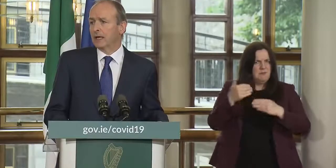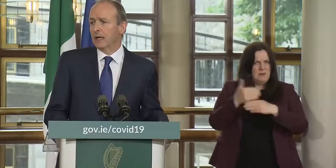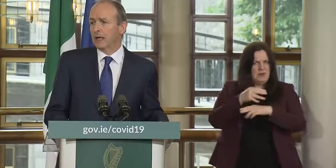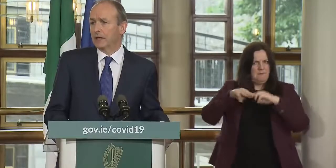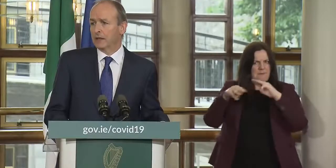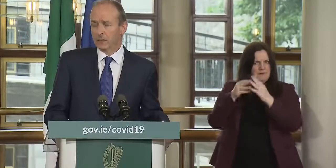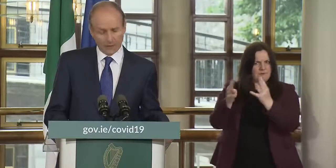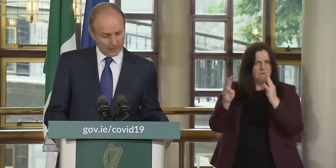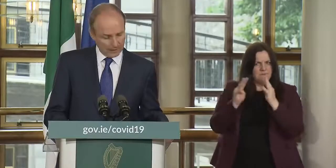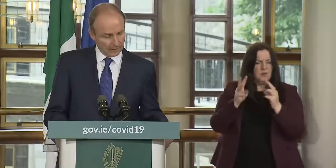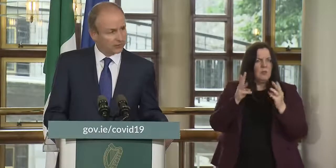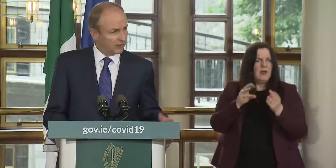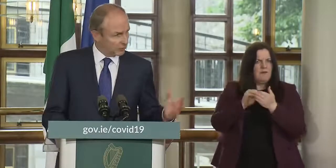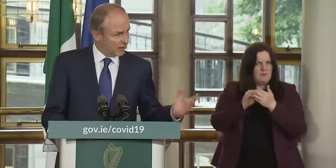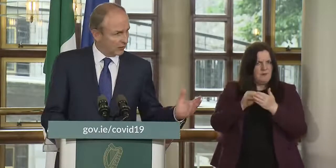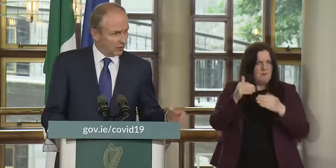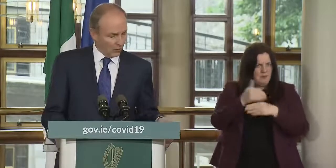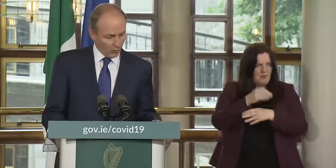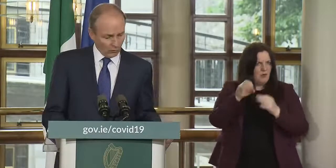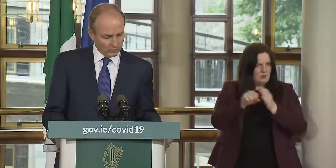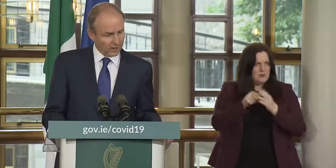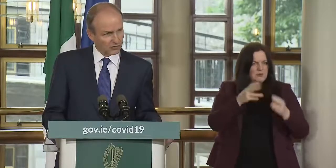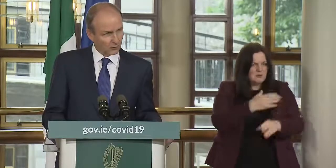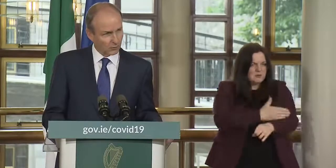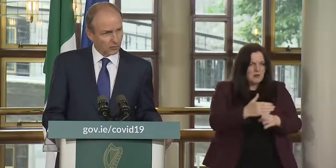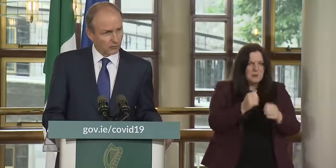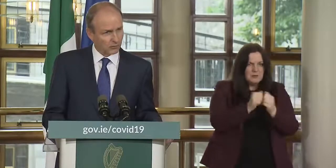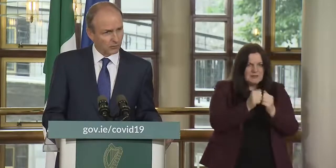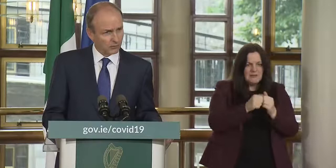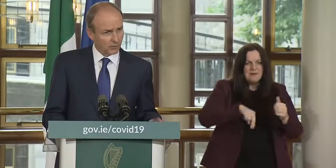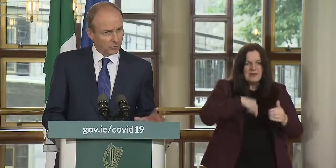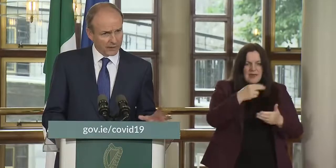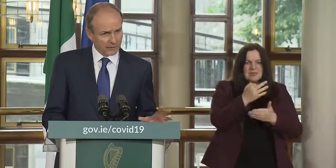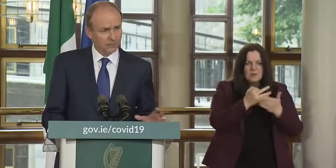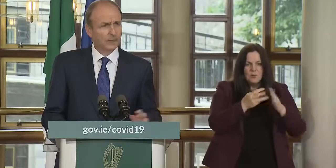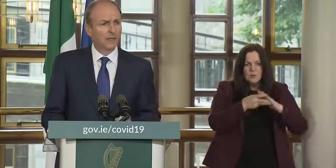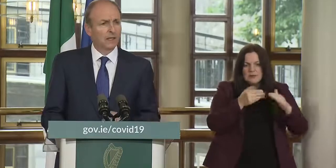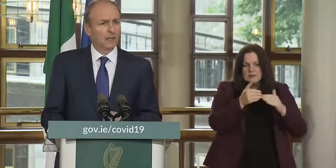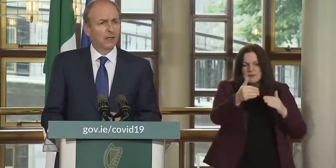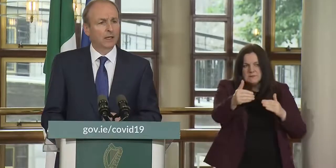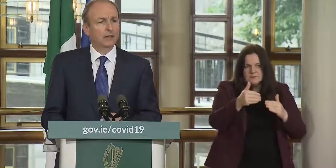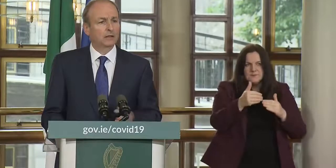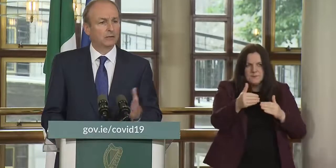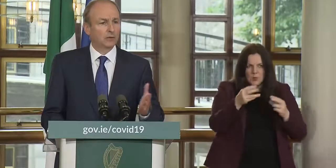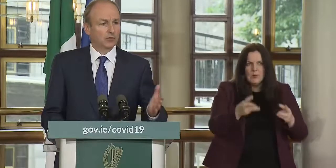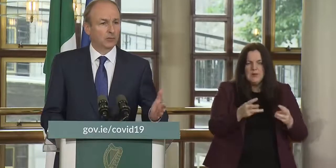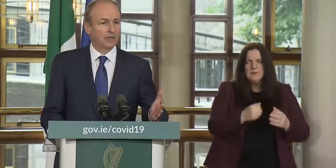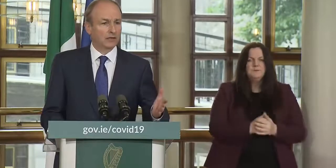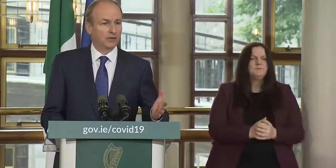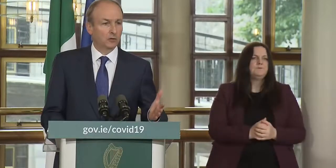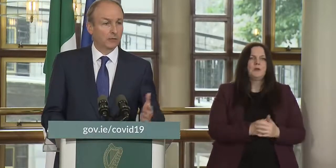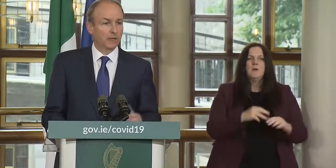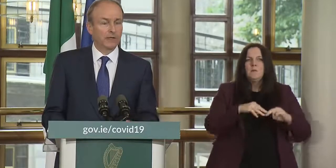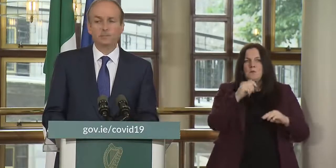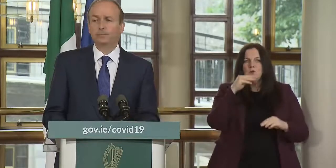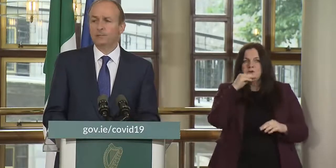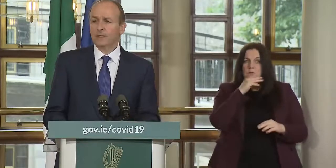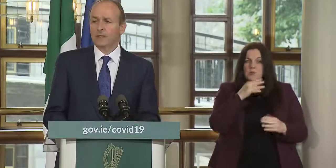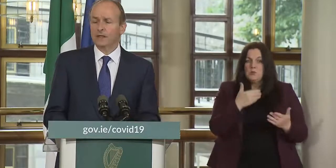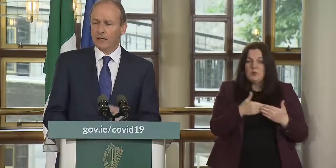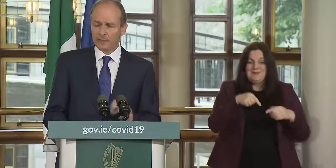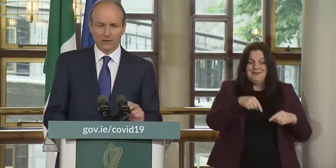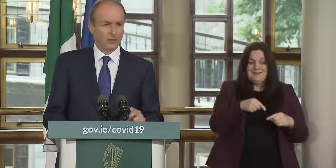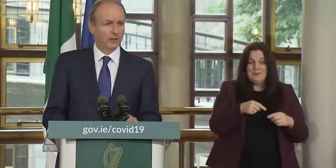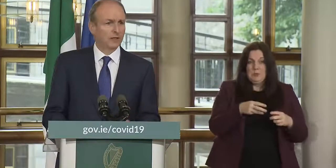and they will start meeting over the next number of of weeks the most immediate this week being